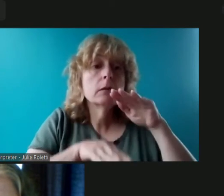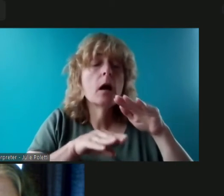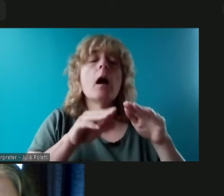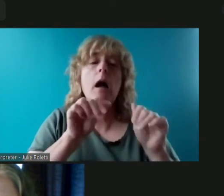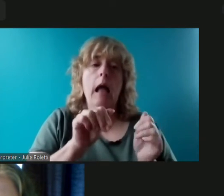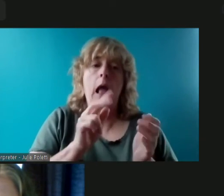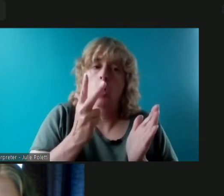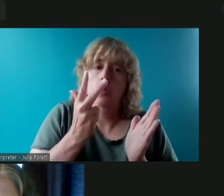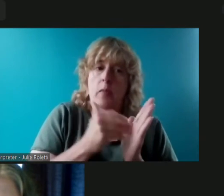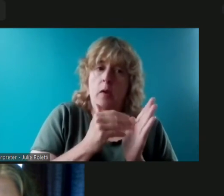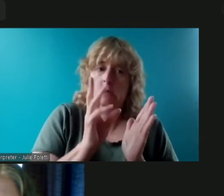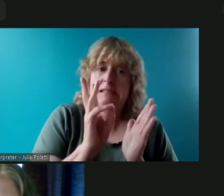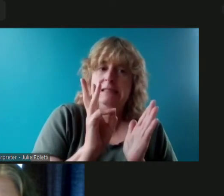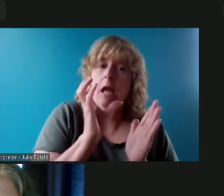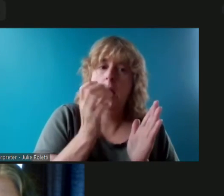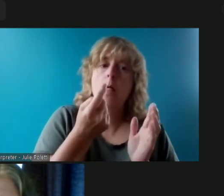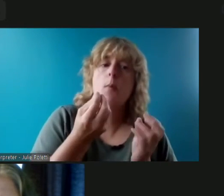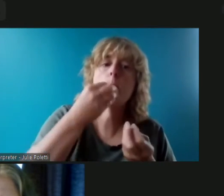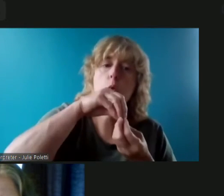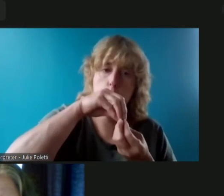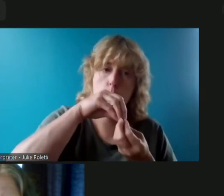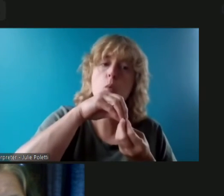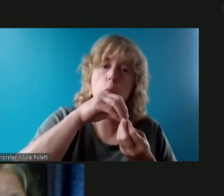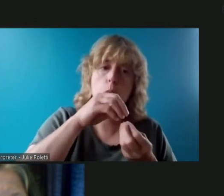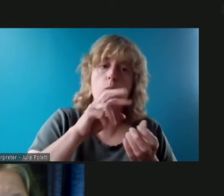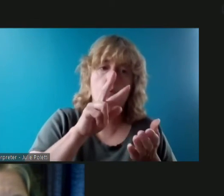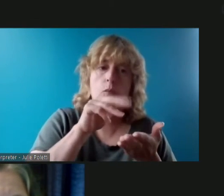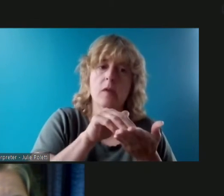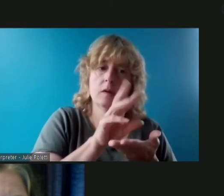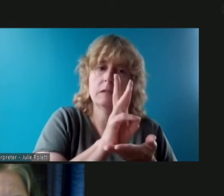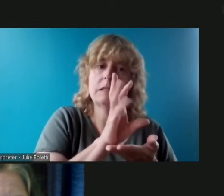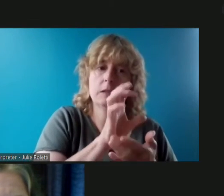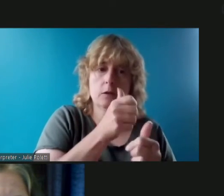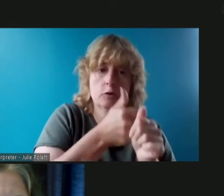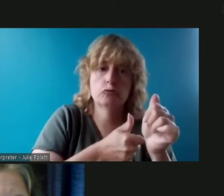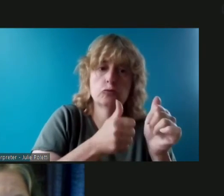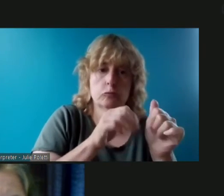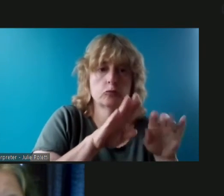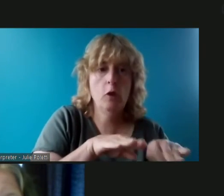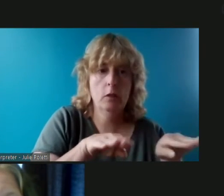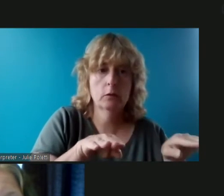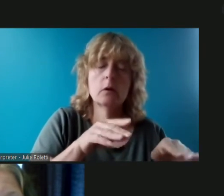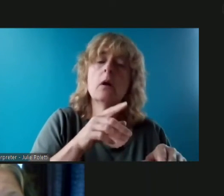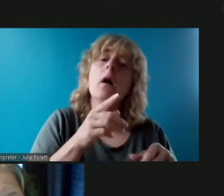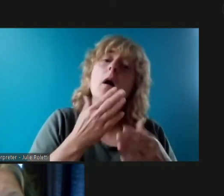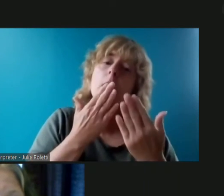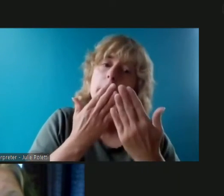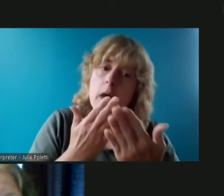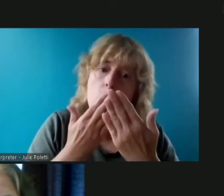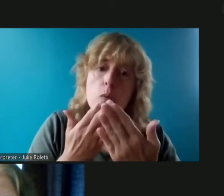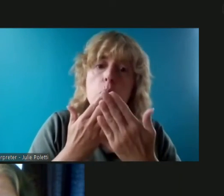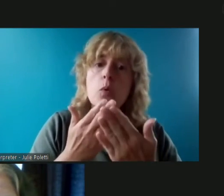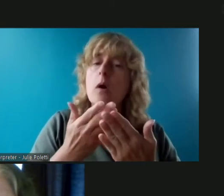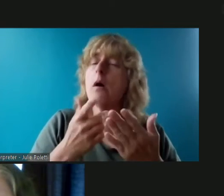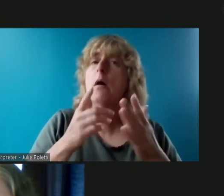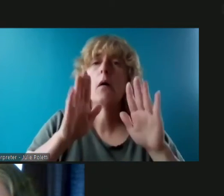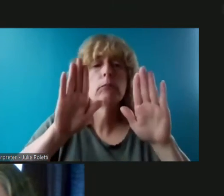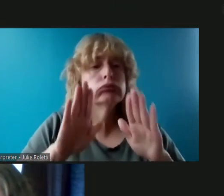thousand six hundred dollars as well yes thank you these are phenomenal resources again